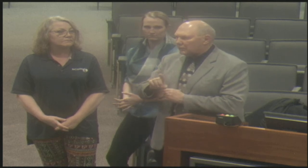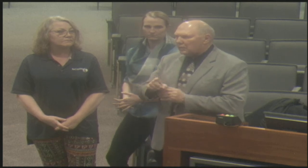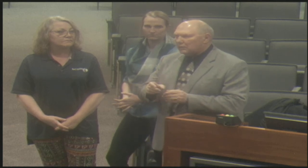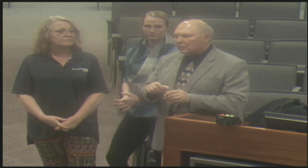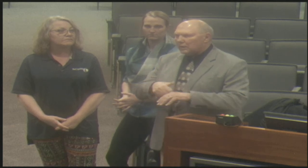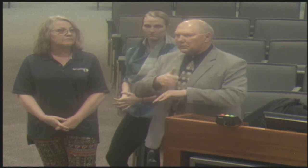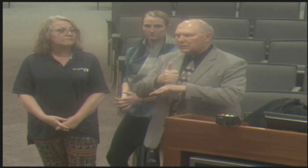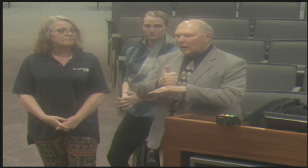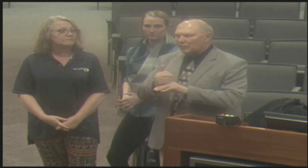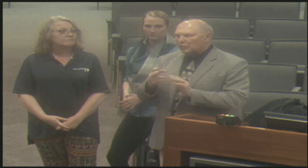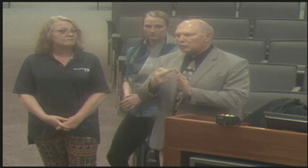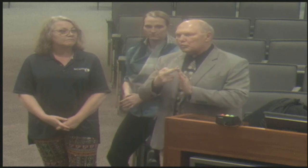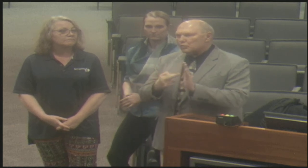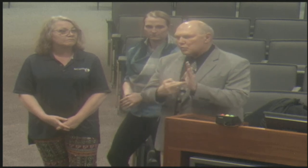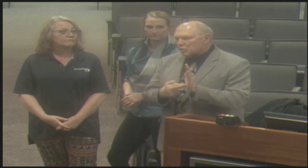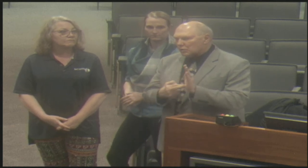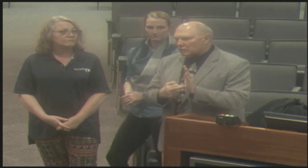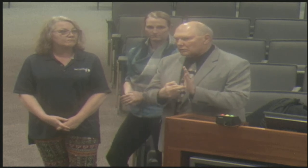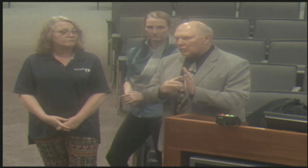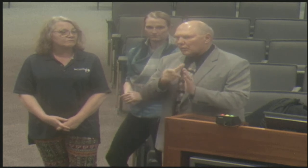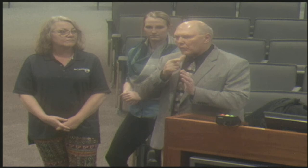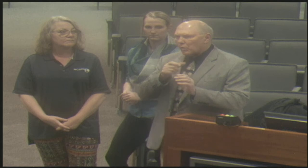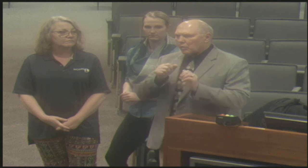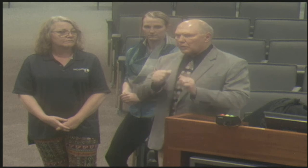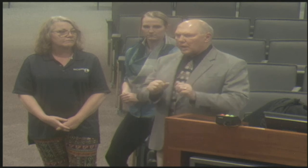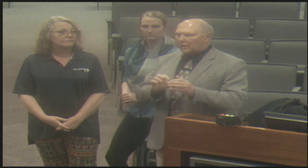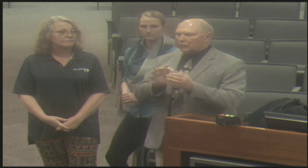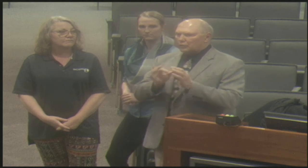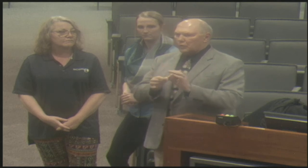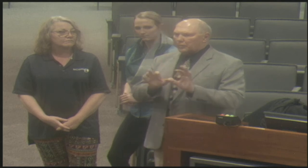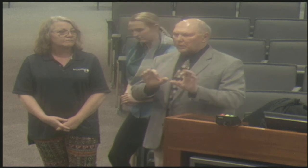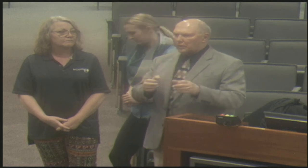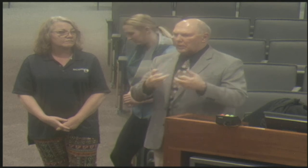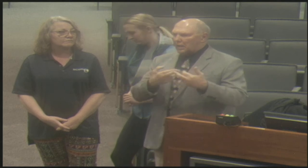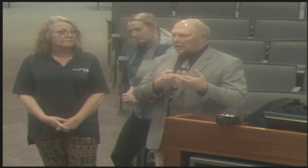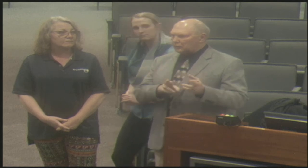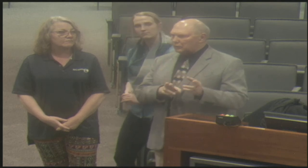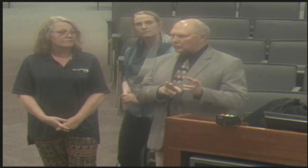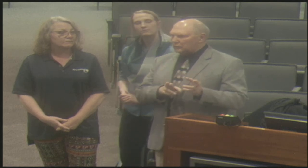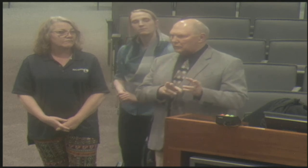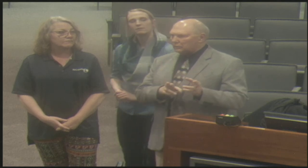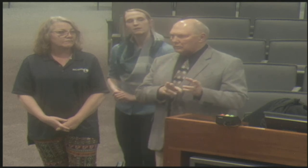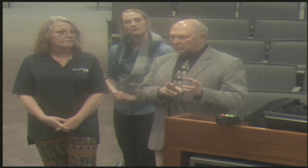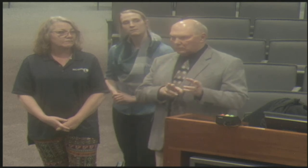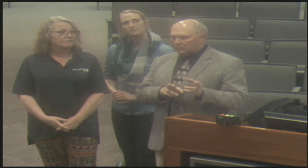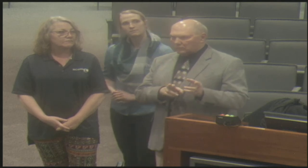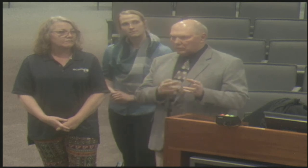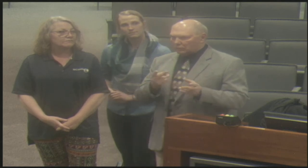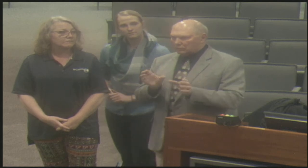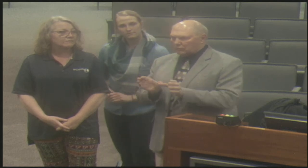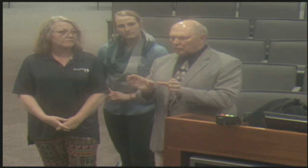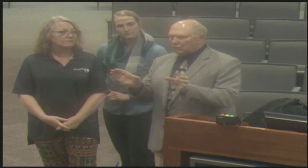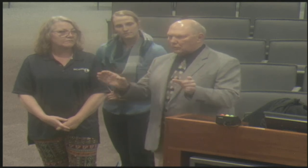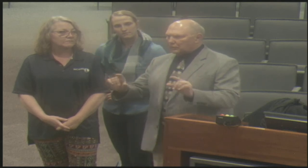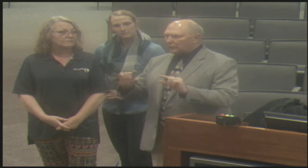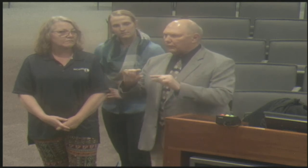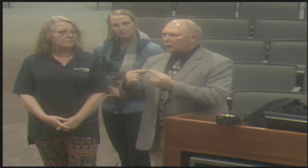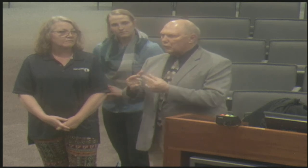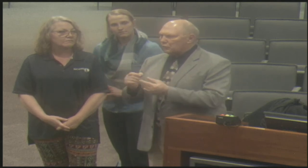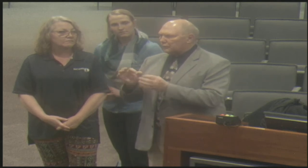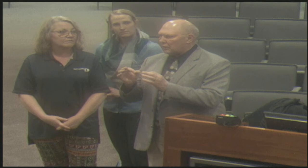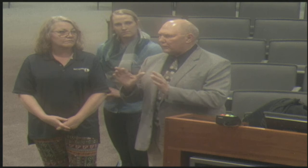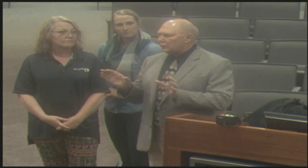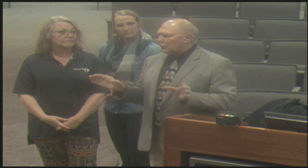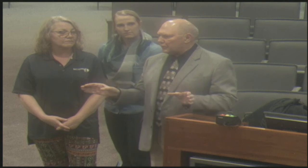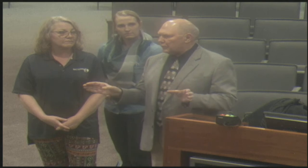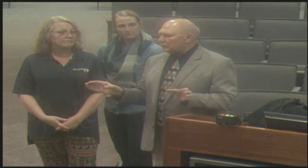Department of Education establishes their rules for who can interpret within a classroom setting for K through 12.